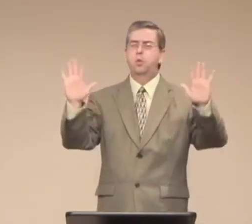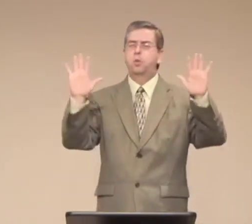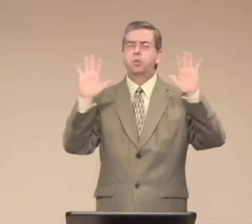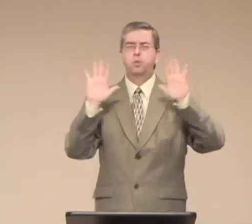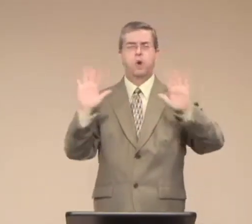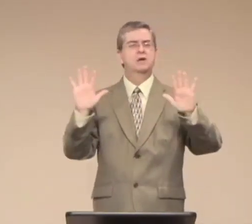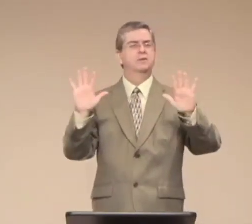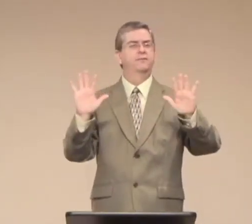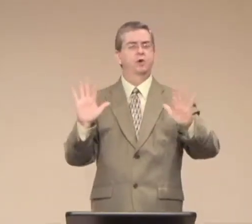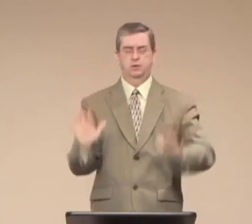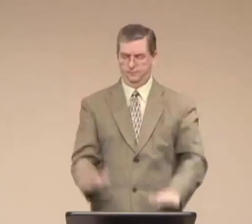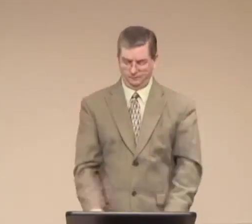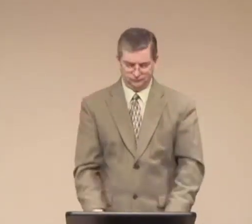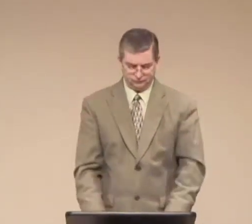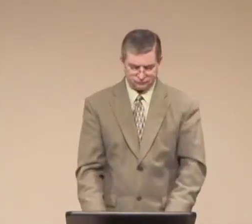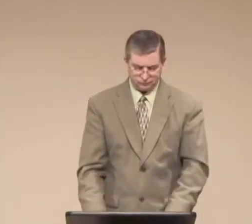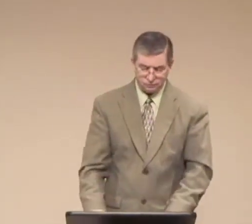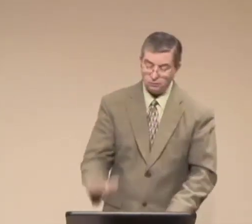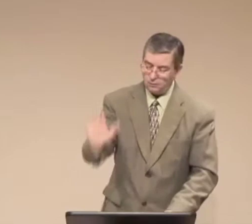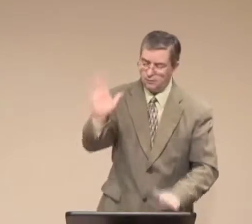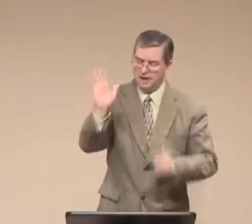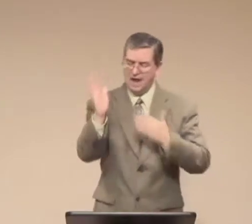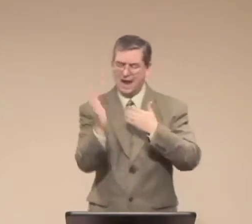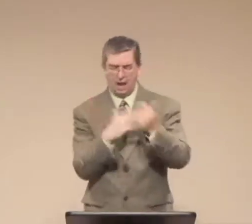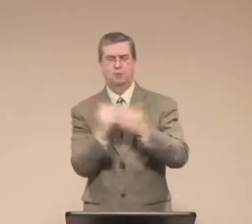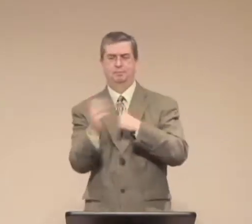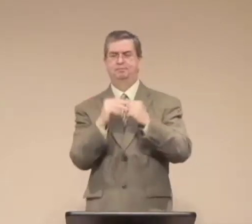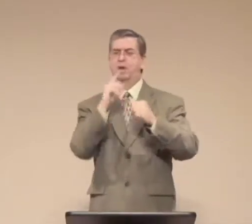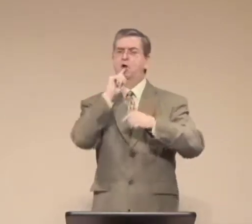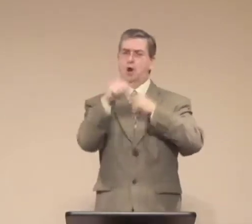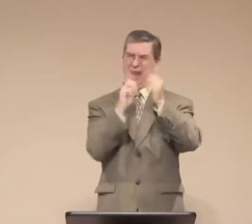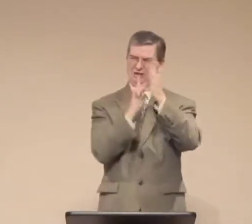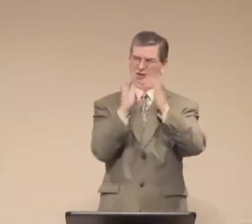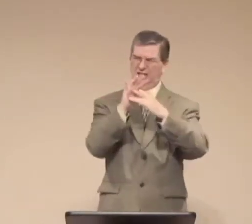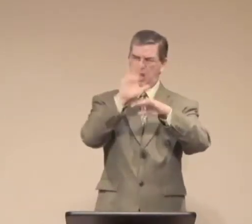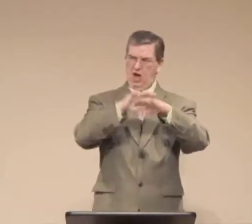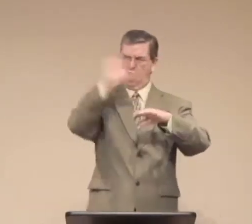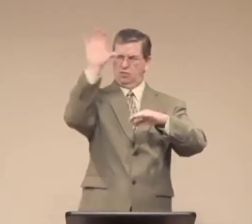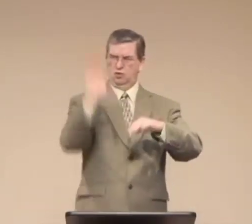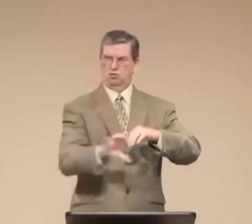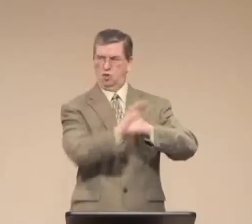And they were able to keep him from being killed.